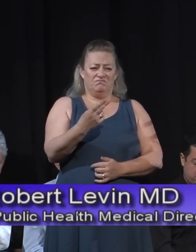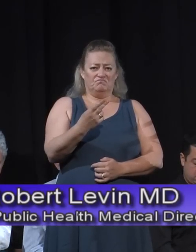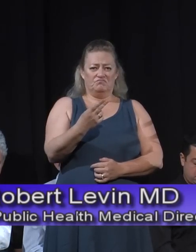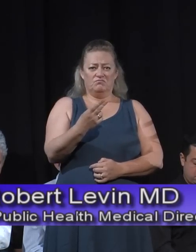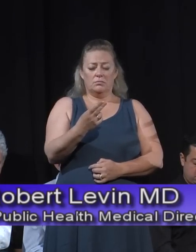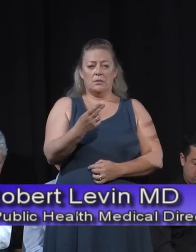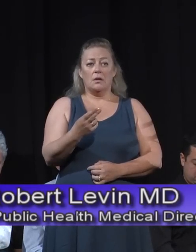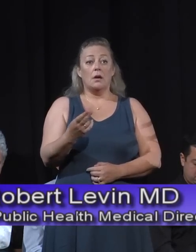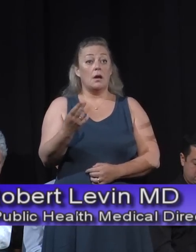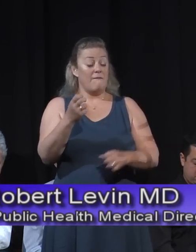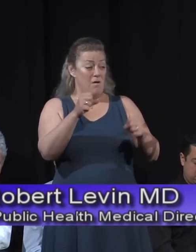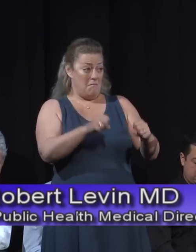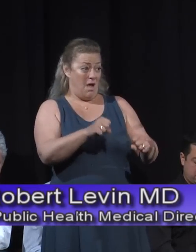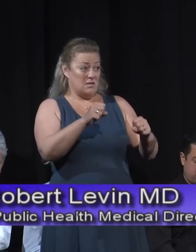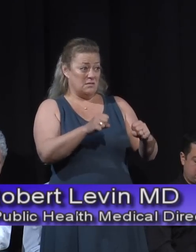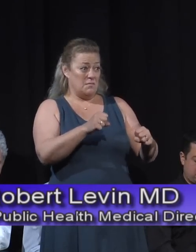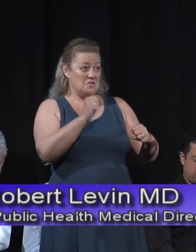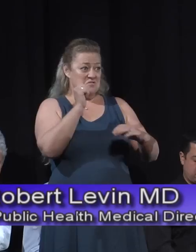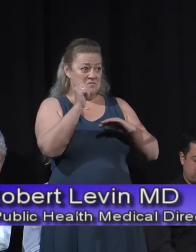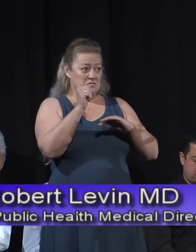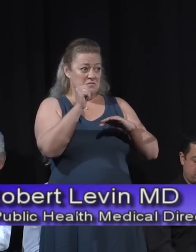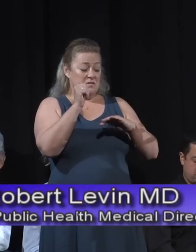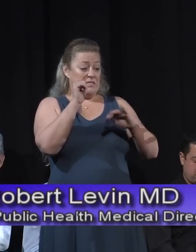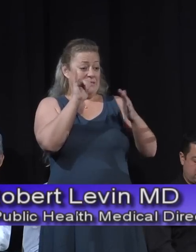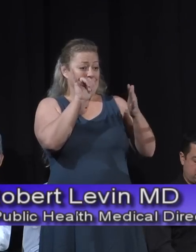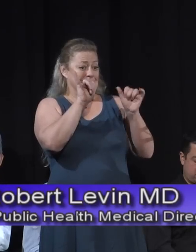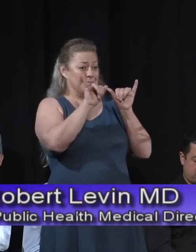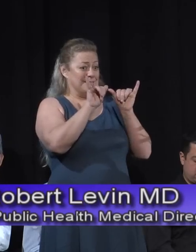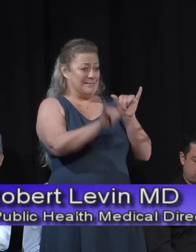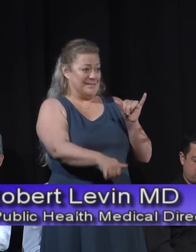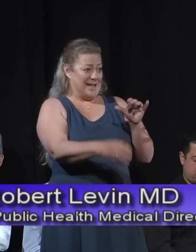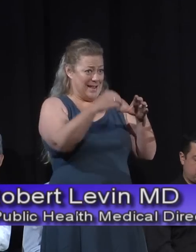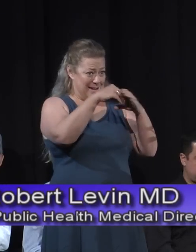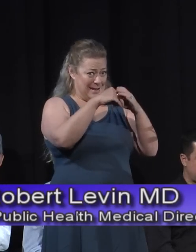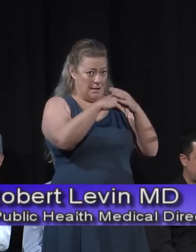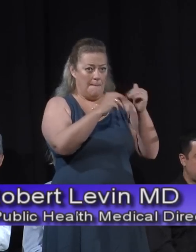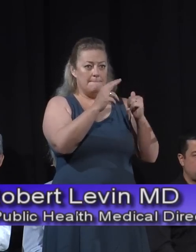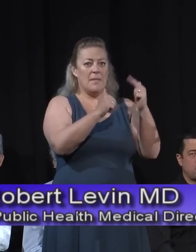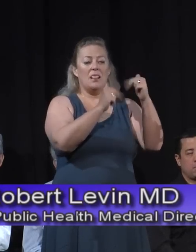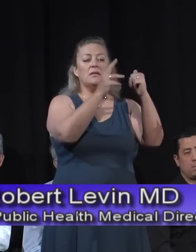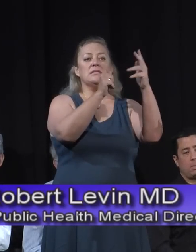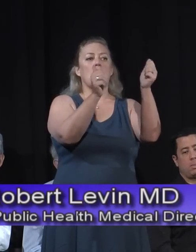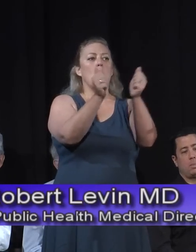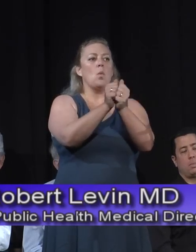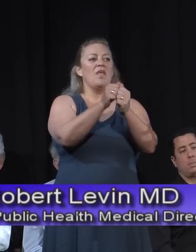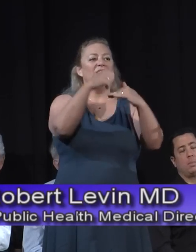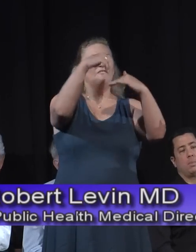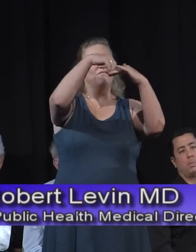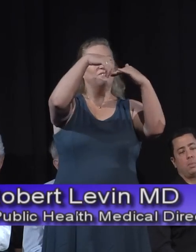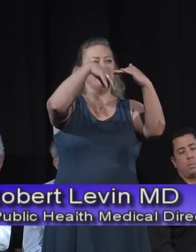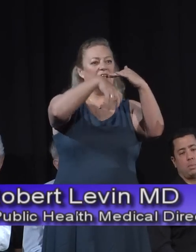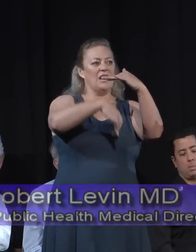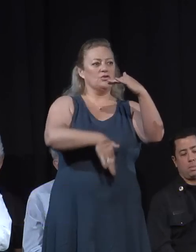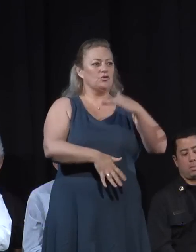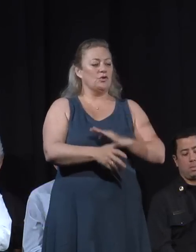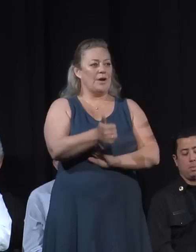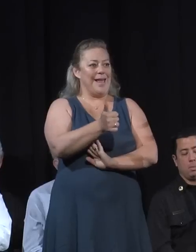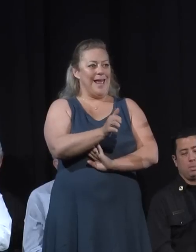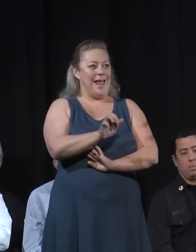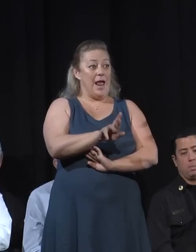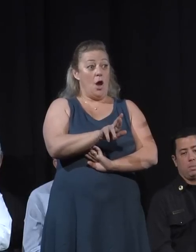seek shelter in buildings with filtered air or, if you can, move to an area that is less impacted.